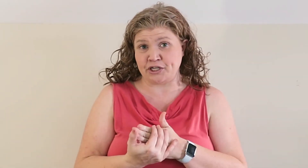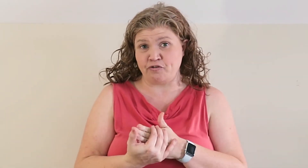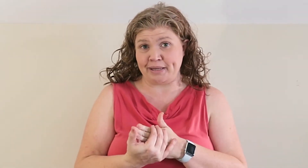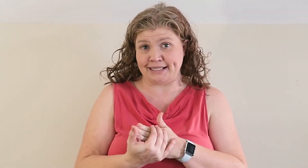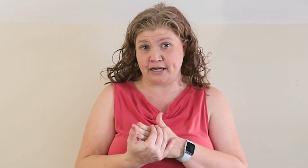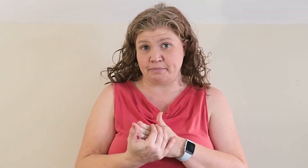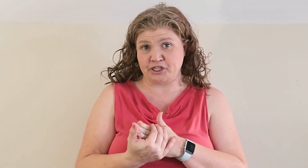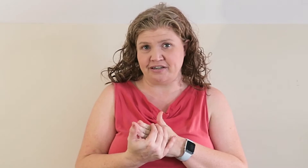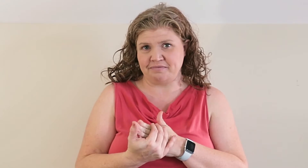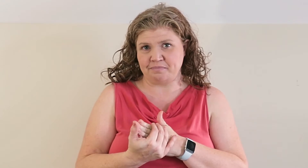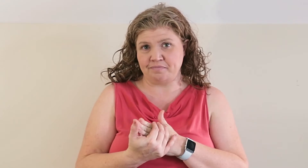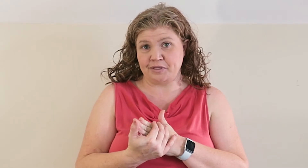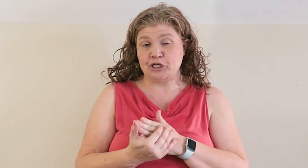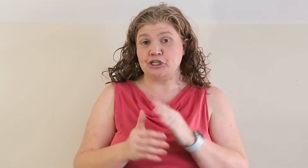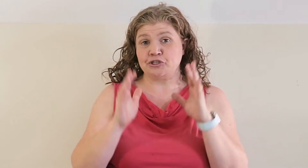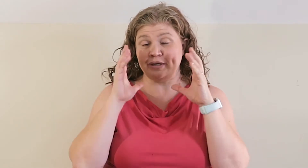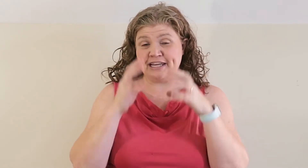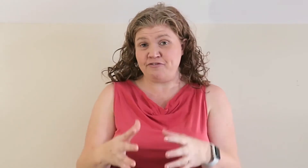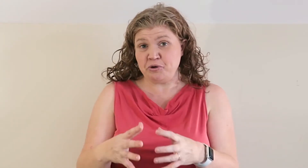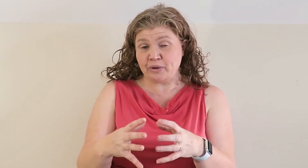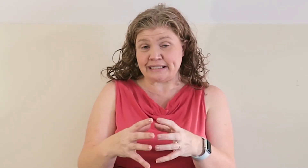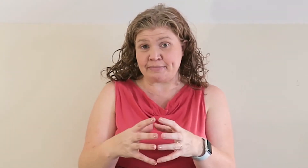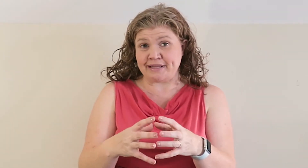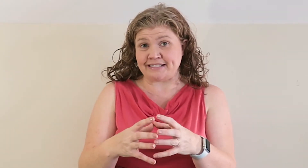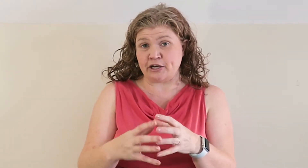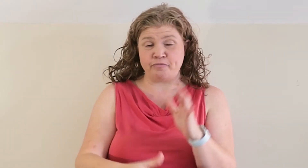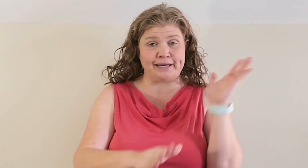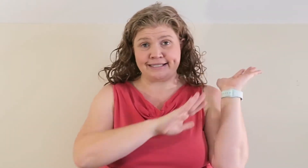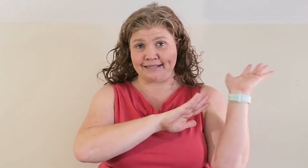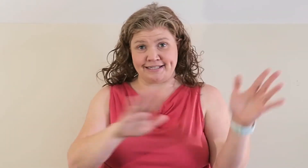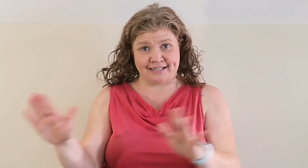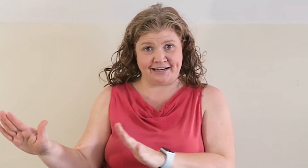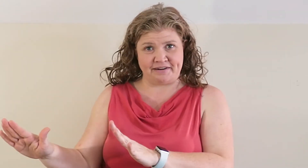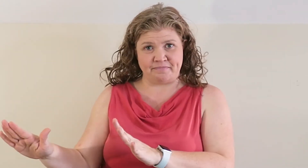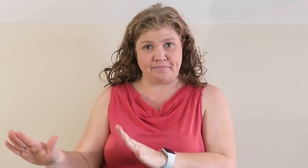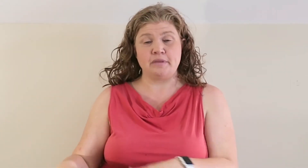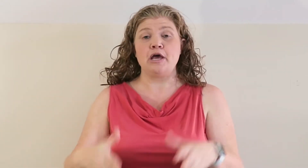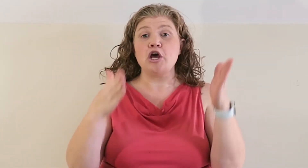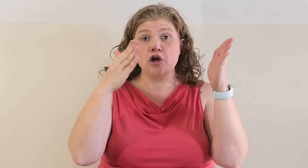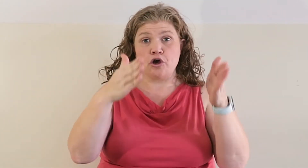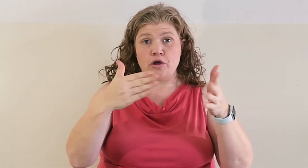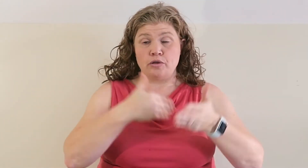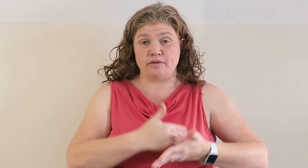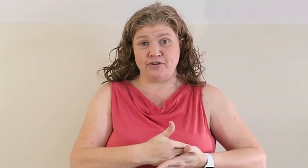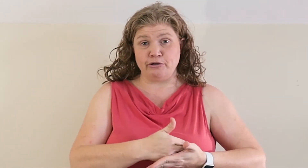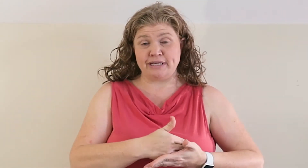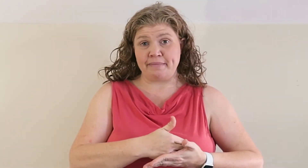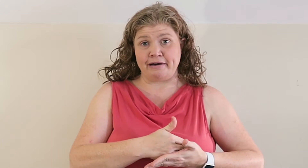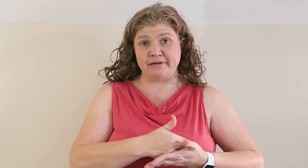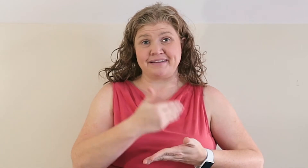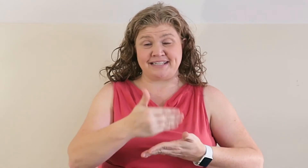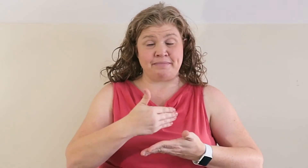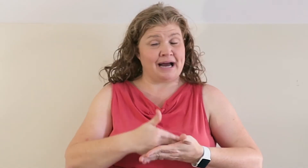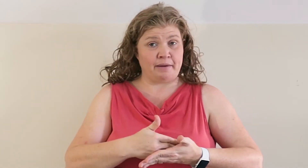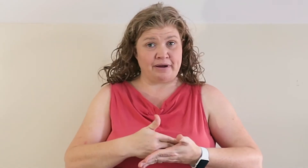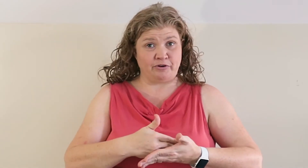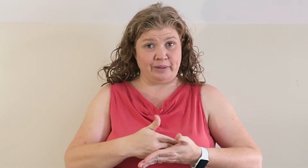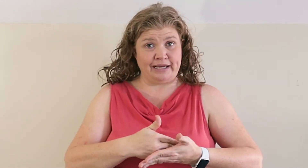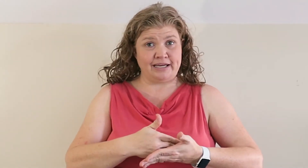self-paced option. So if you want something that's self-paced, this is not it. The videos come out at the same time every week.